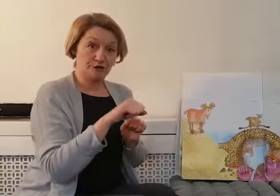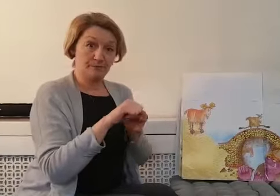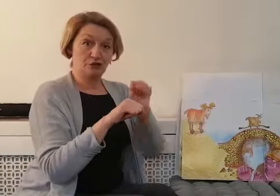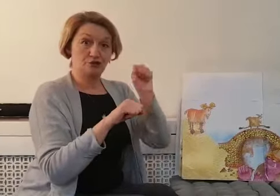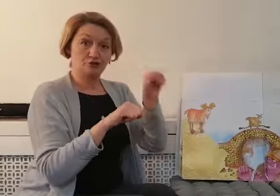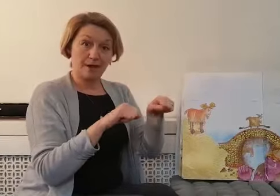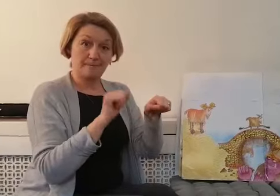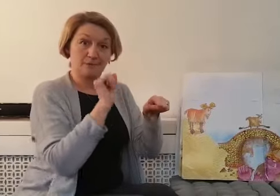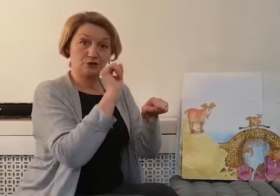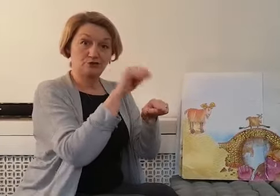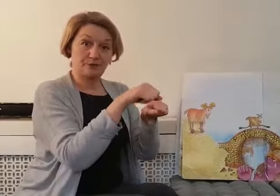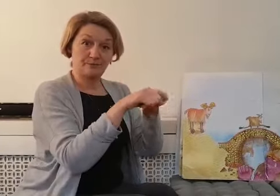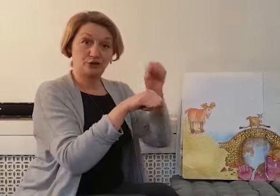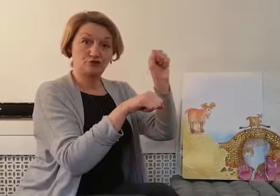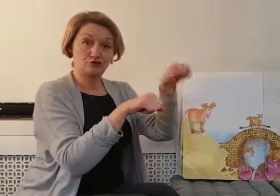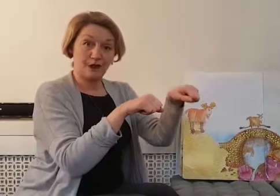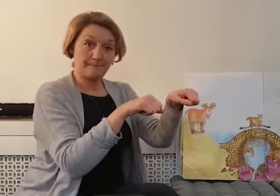Trip-trap, trip-trap,-trap.